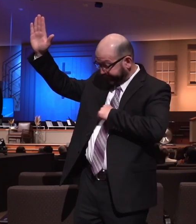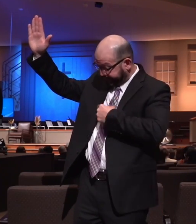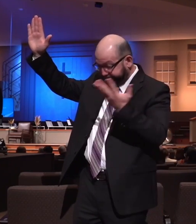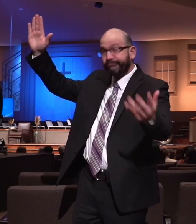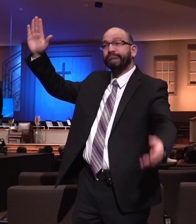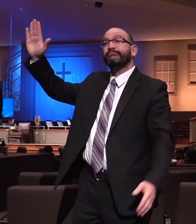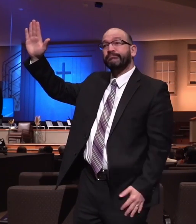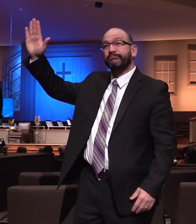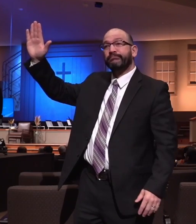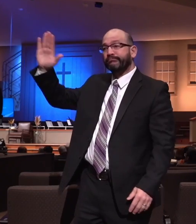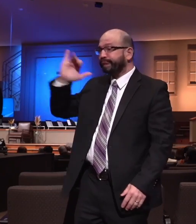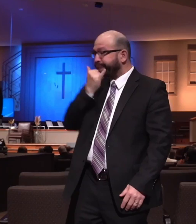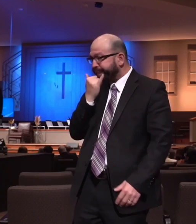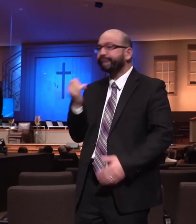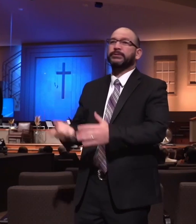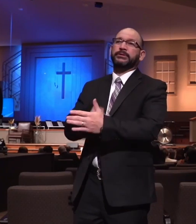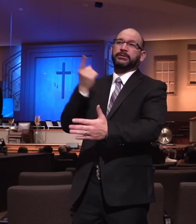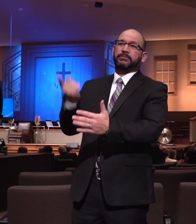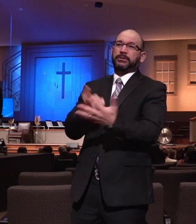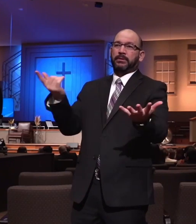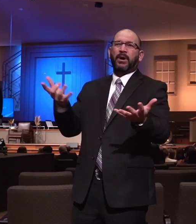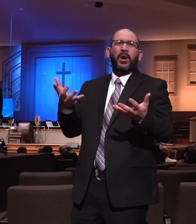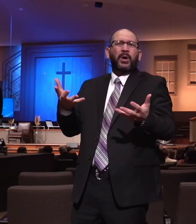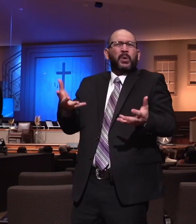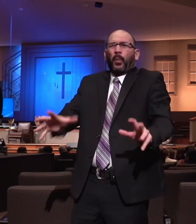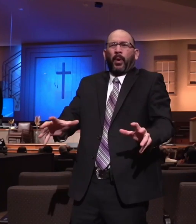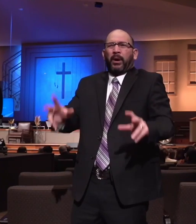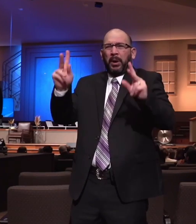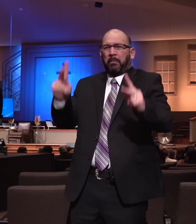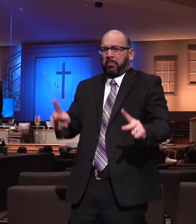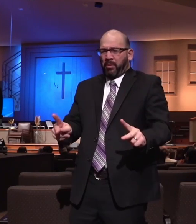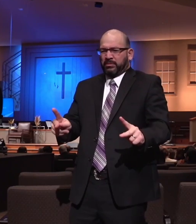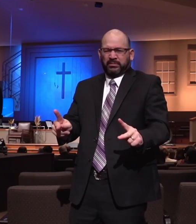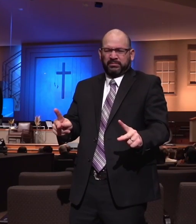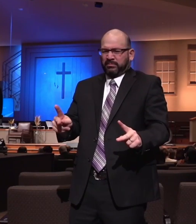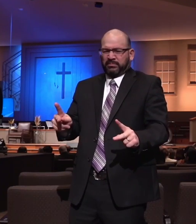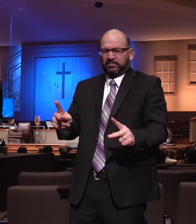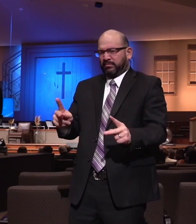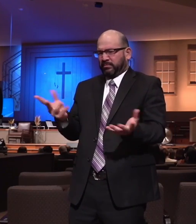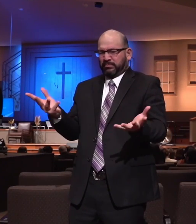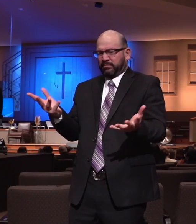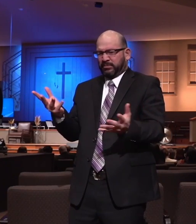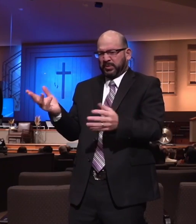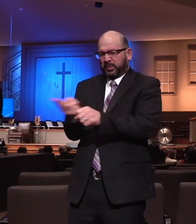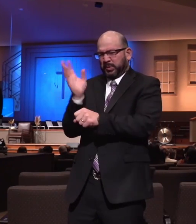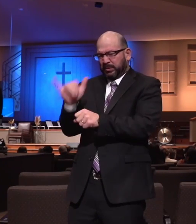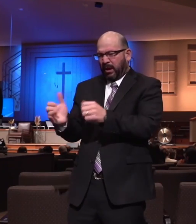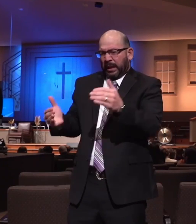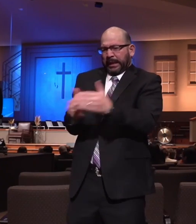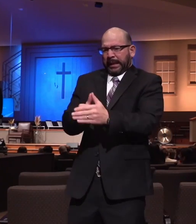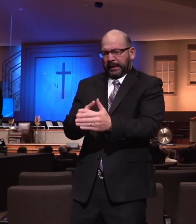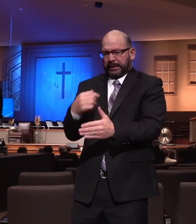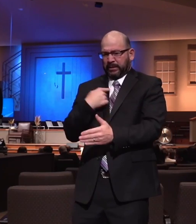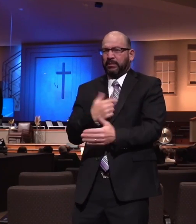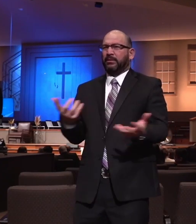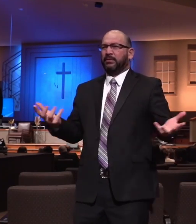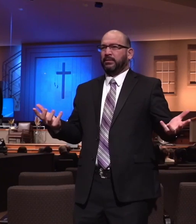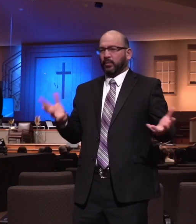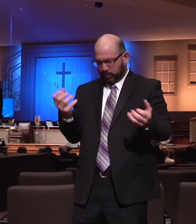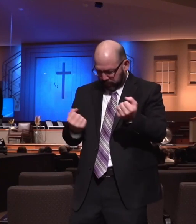We all make parenting mistakes. And we don't want someone else leveraging that against us. We want to support mom and dad. Let me